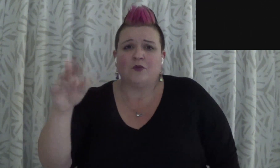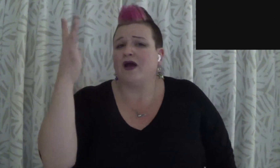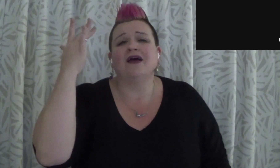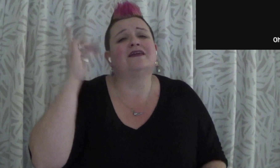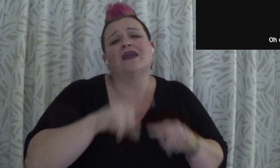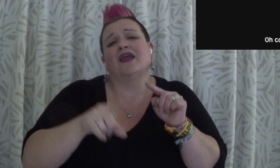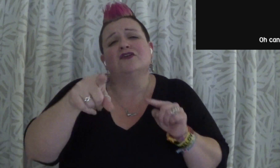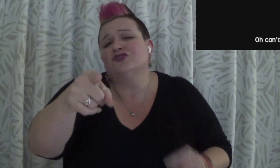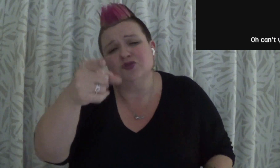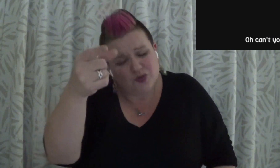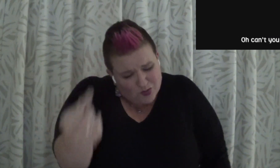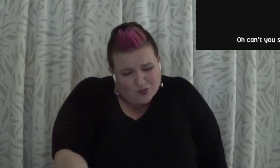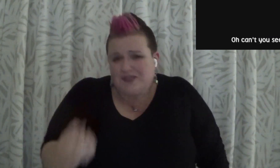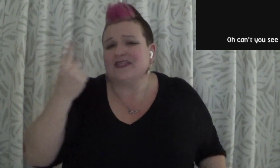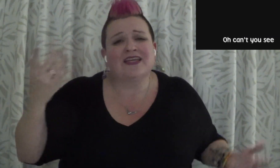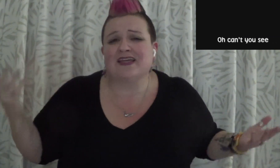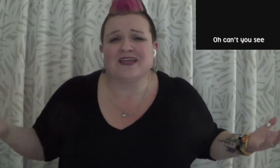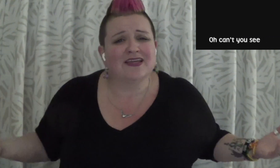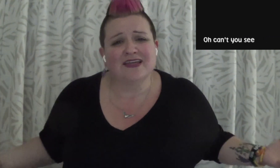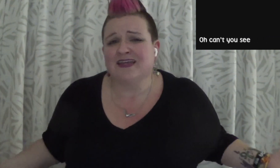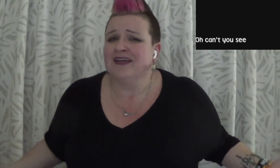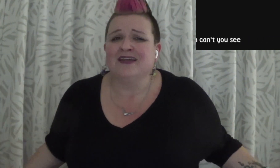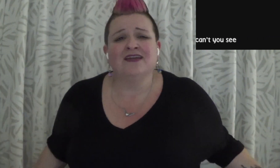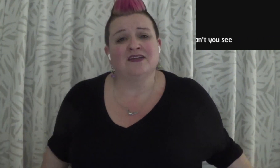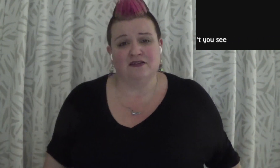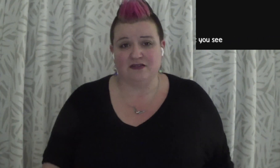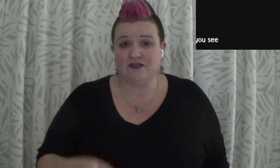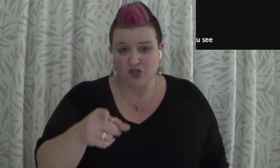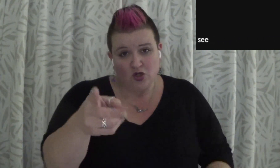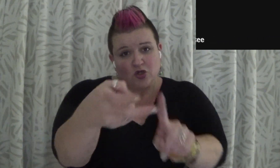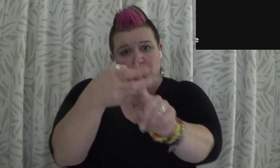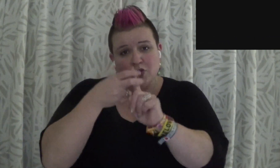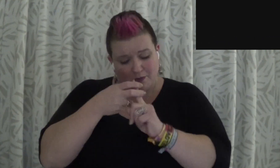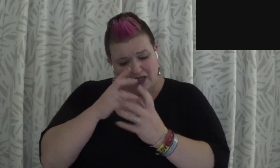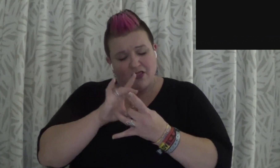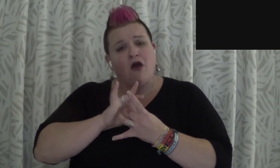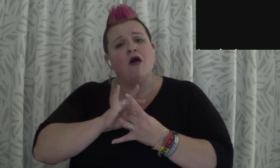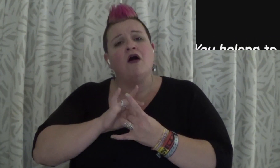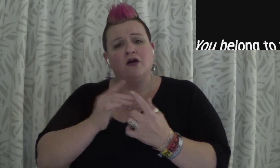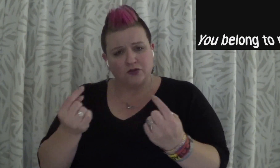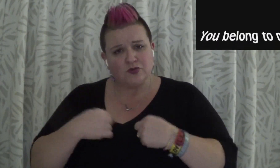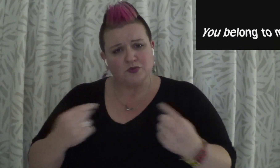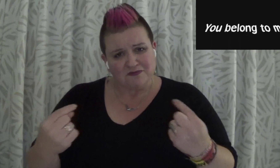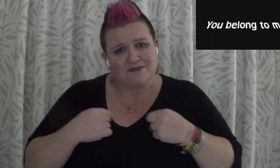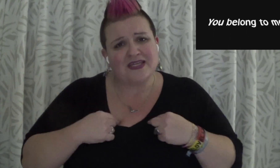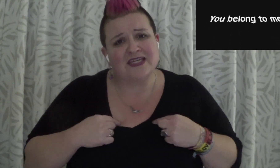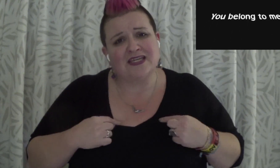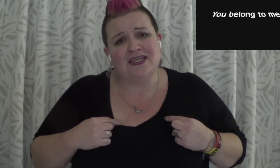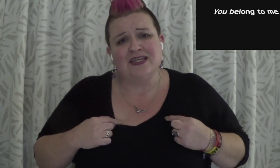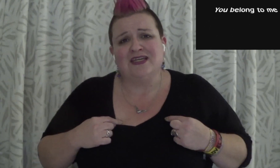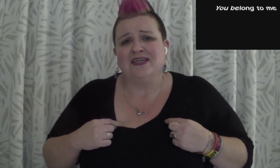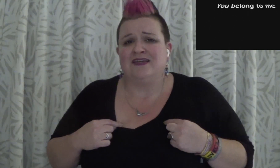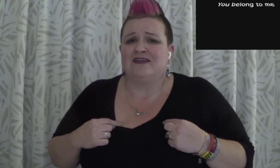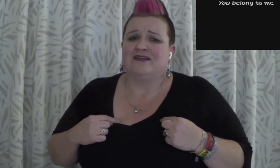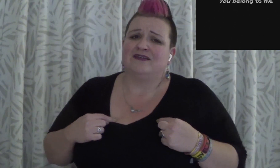Oh, can't you see You belong to me